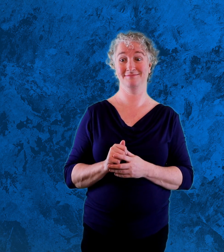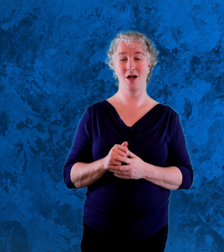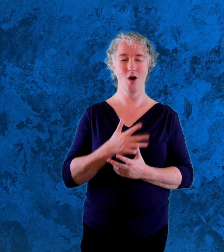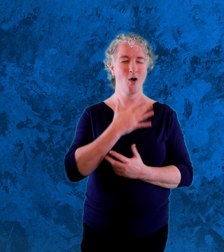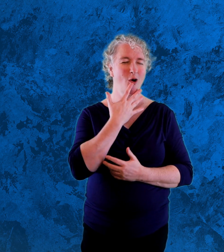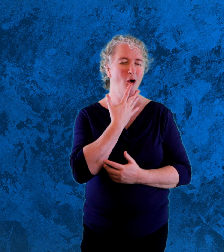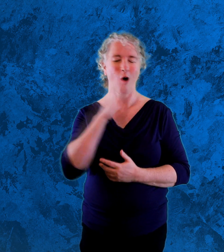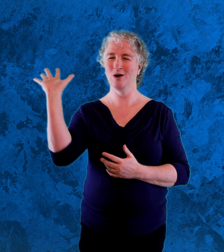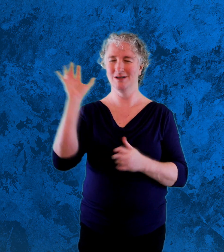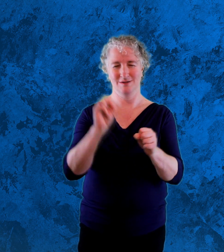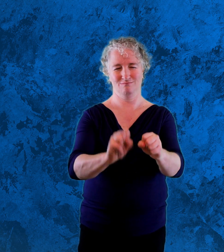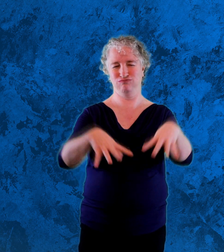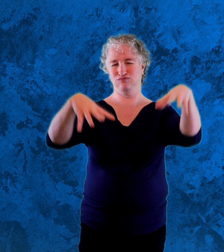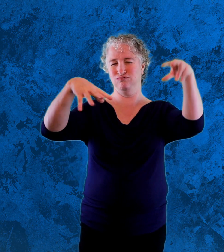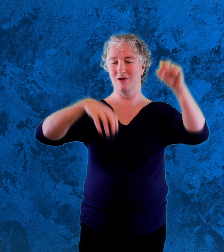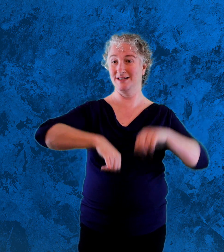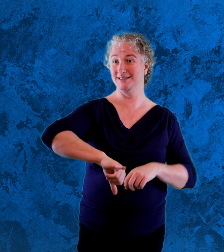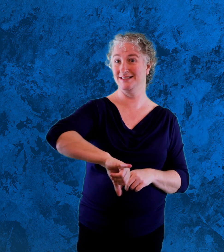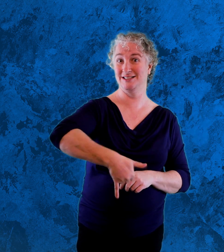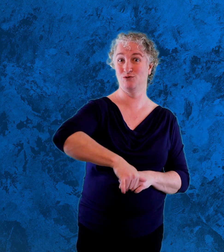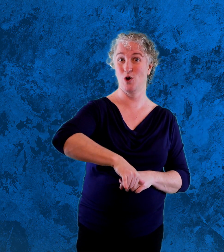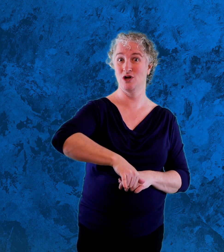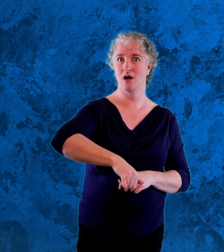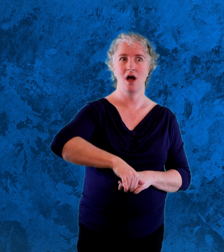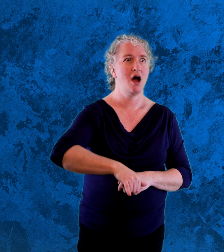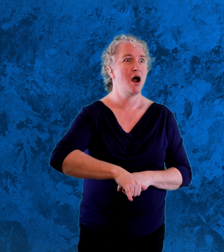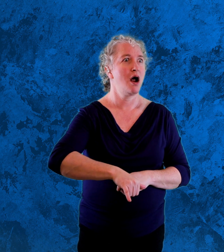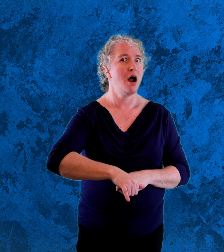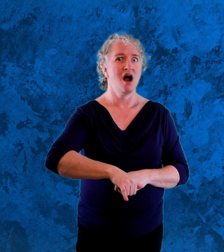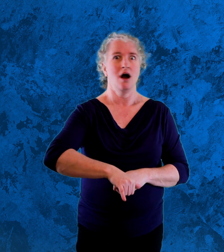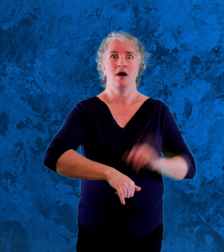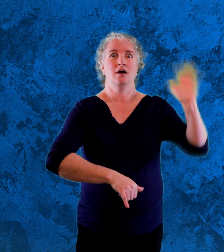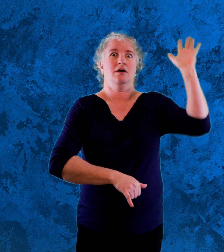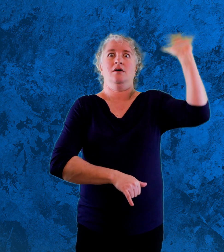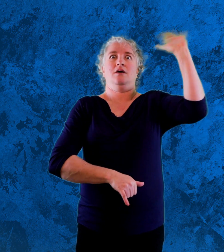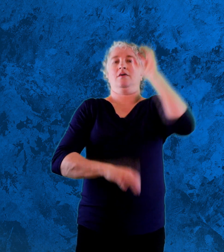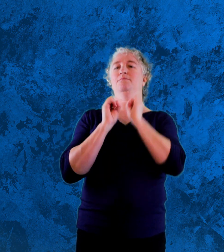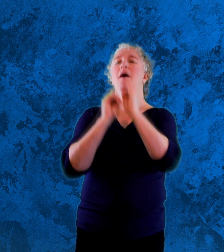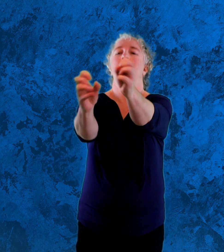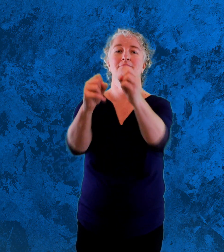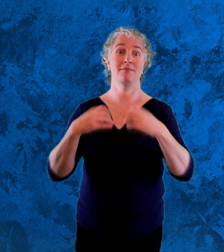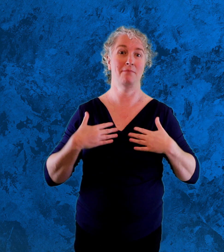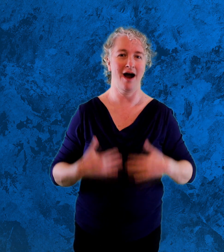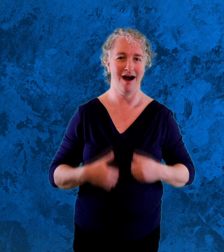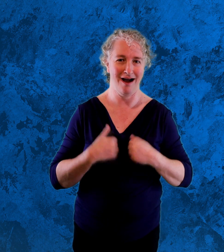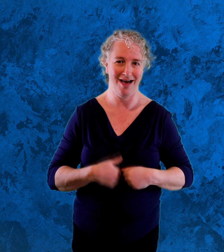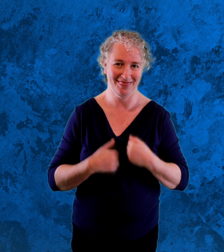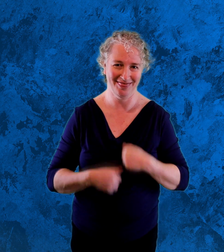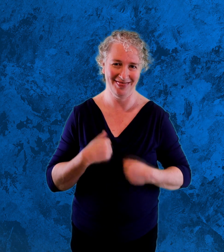The steaming hot dishwasher. We're doomed, said Ben, and they raced to the